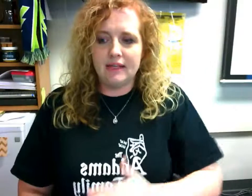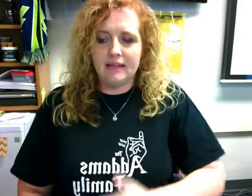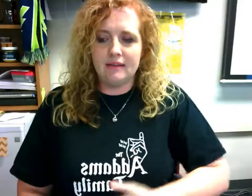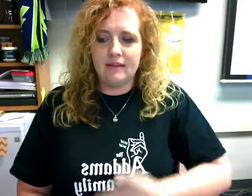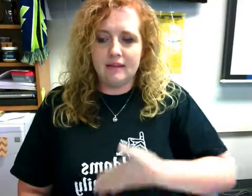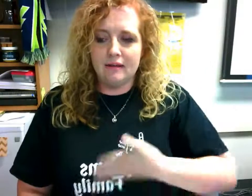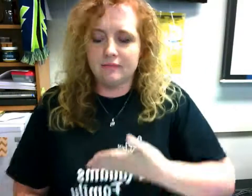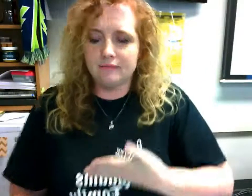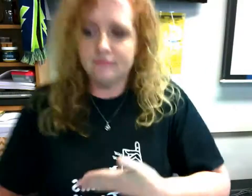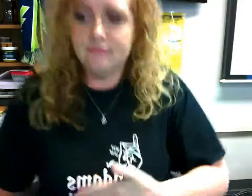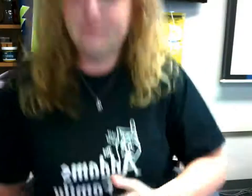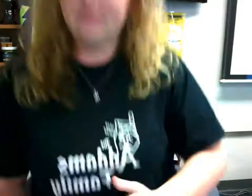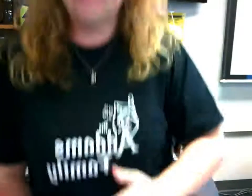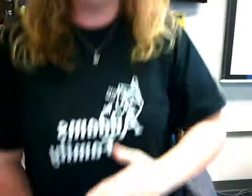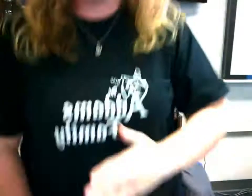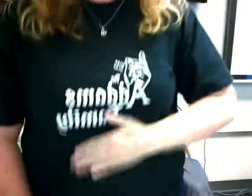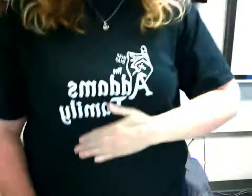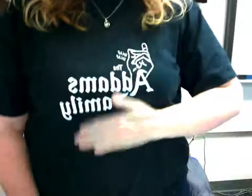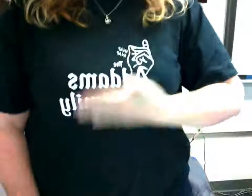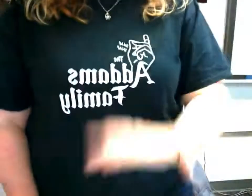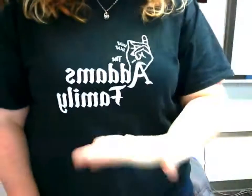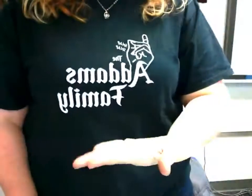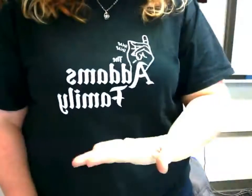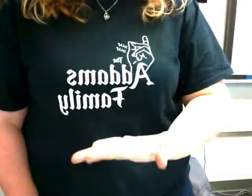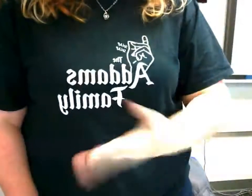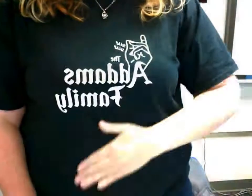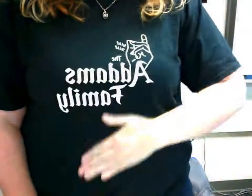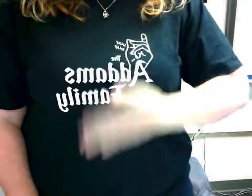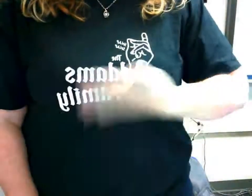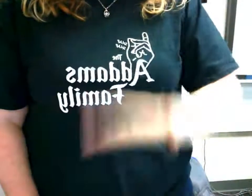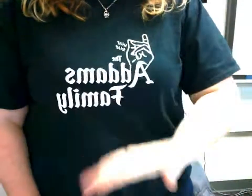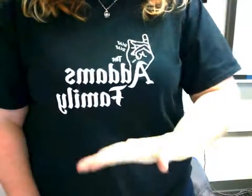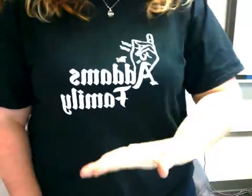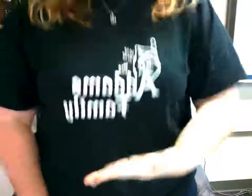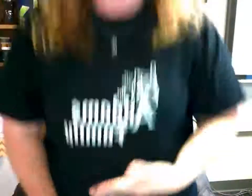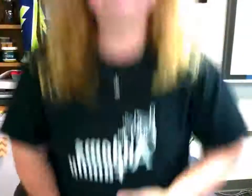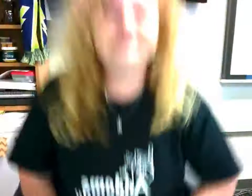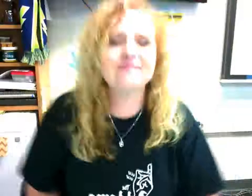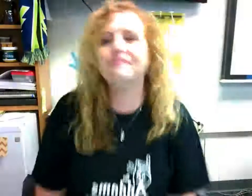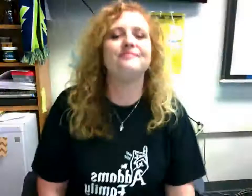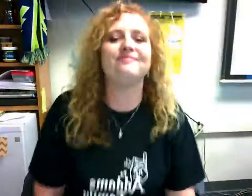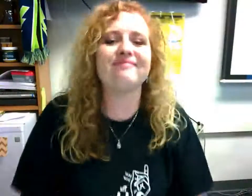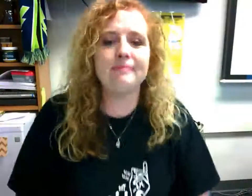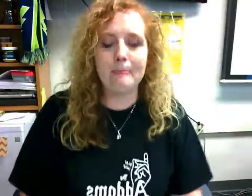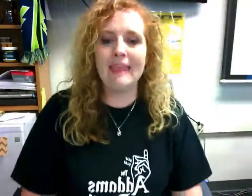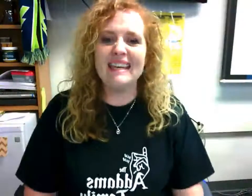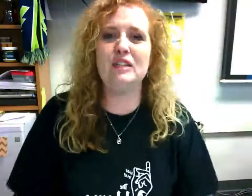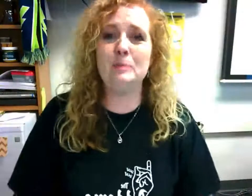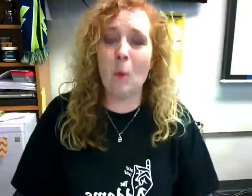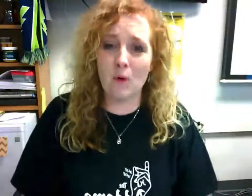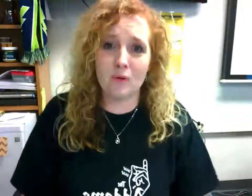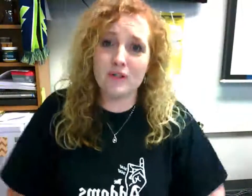next is upset it's with an open B and you're placing it on your stomach and it's going up and out like